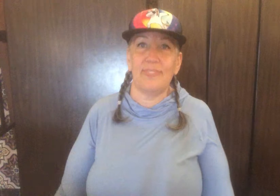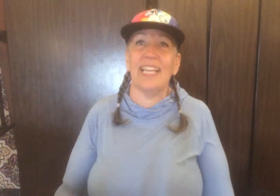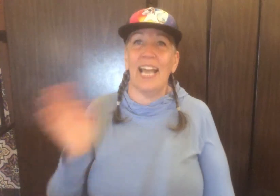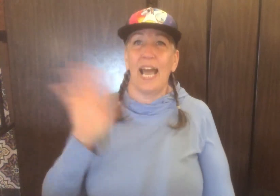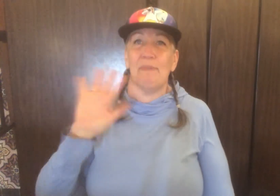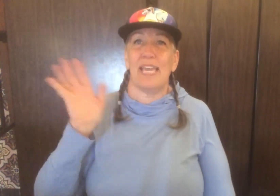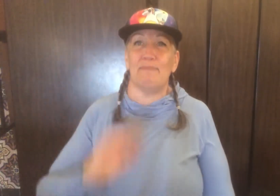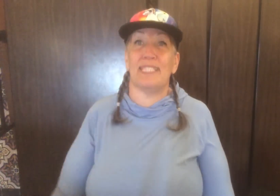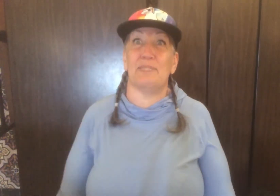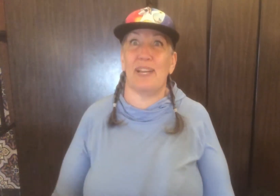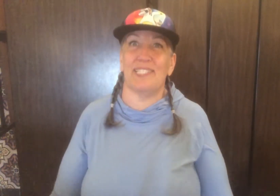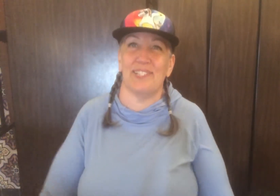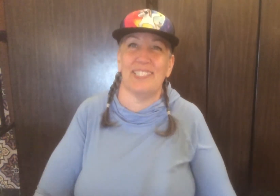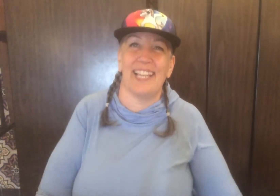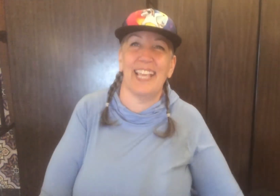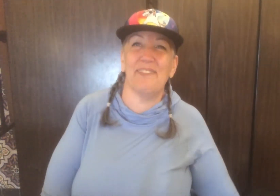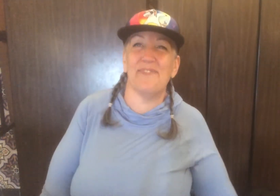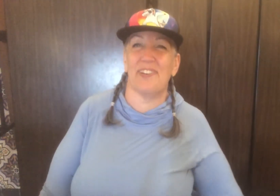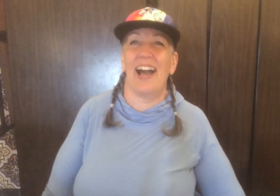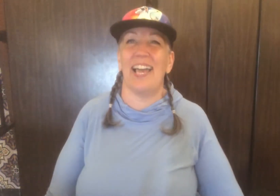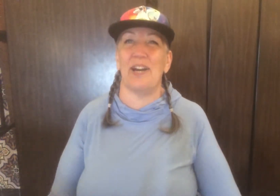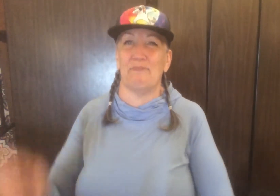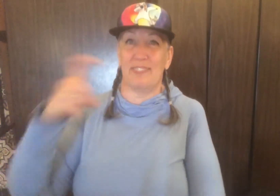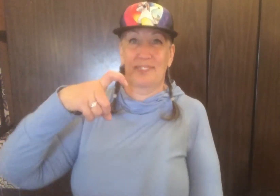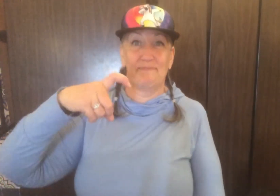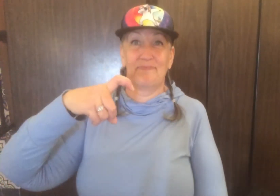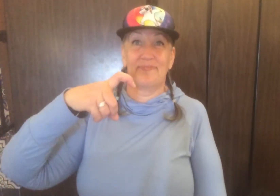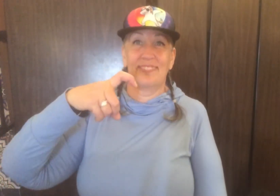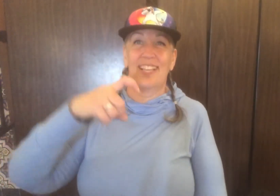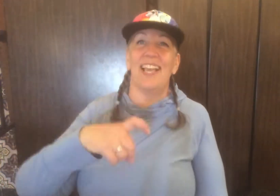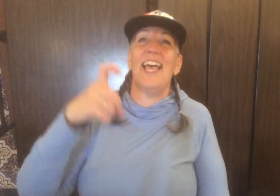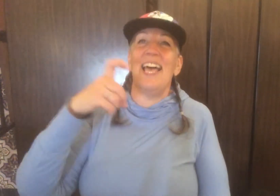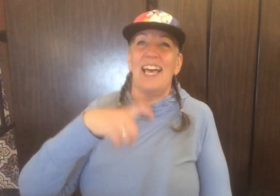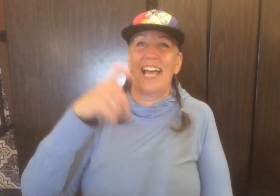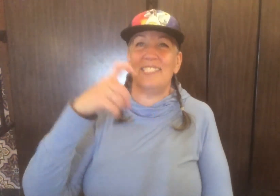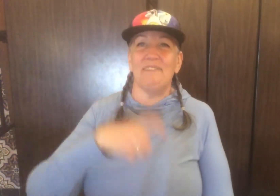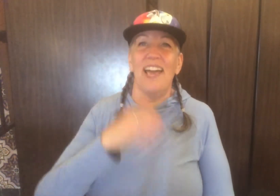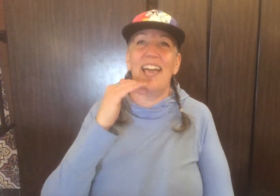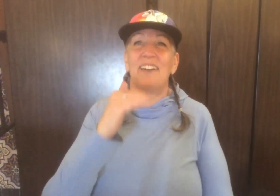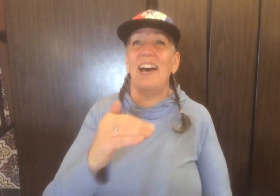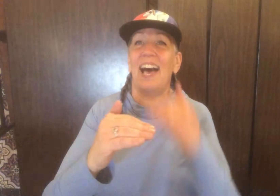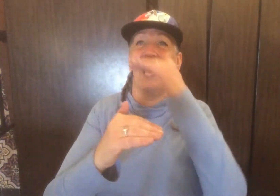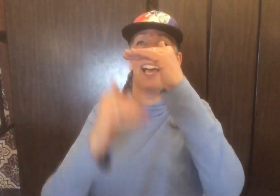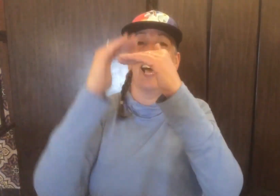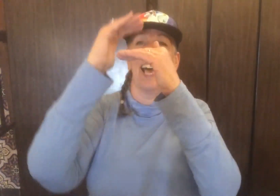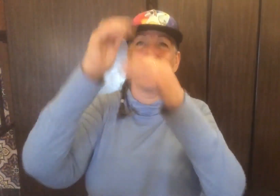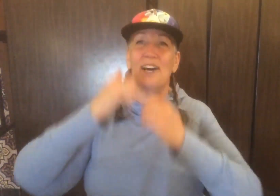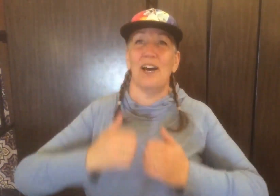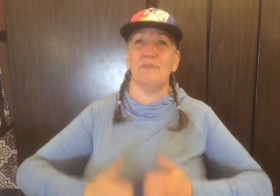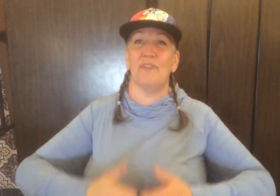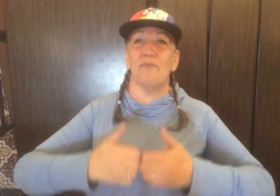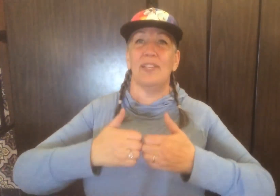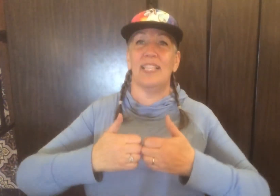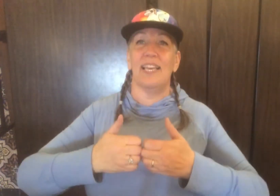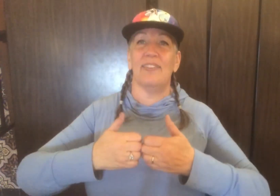Hi, babes! Let's practice our sign language for high hopes. Had to have high, high hopes for a living